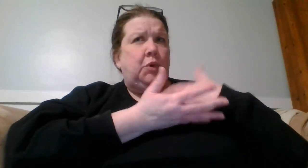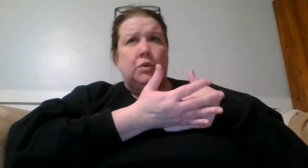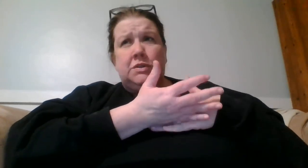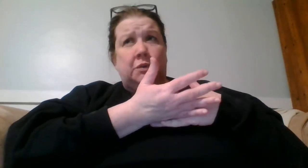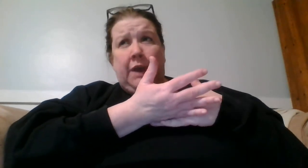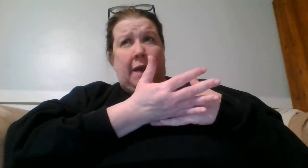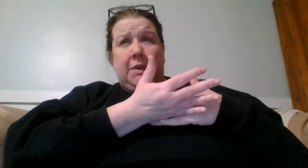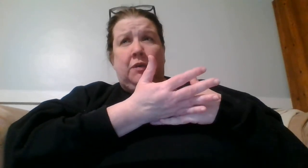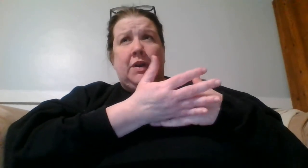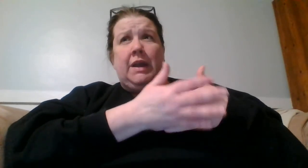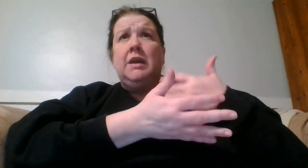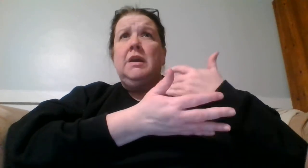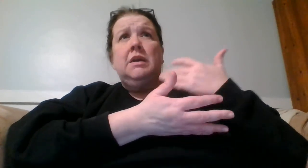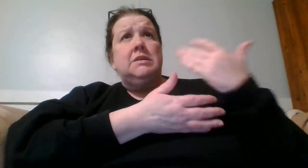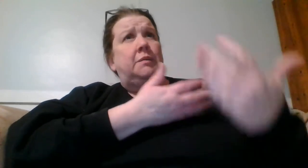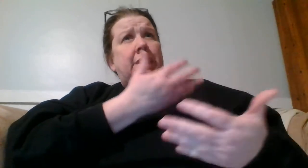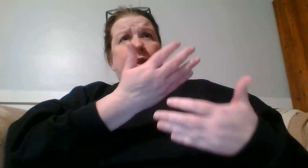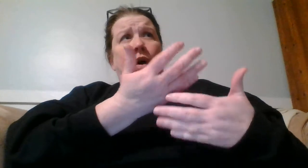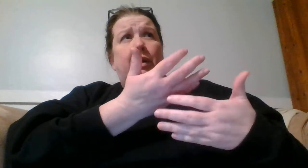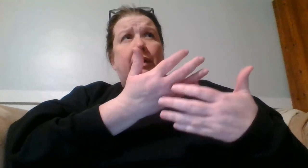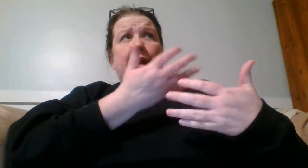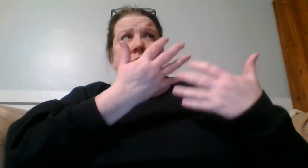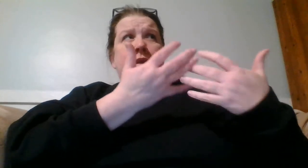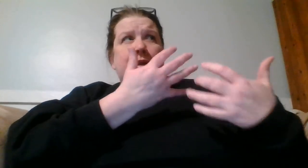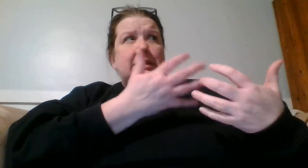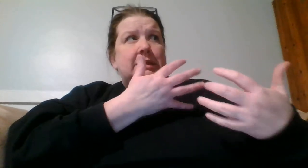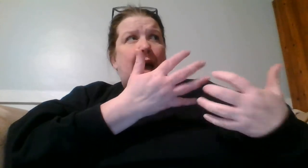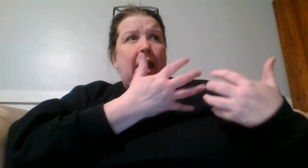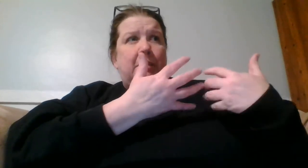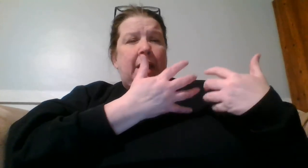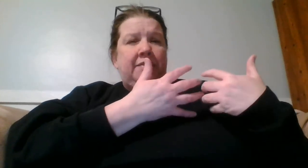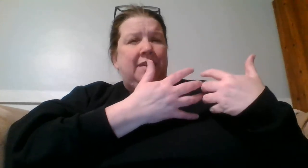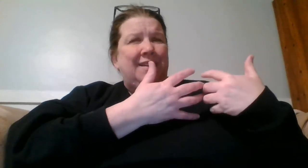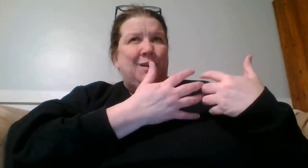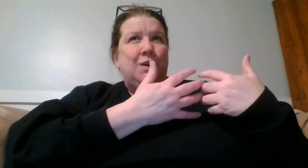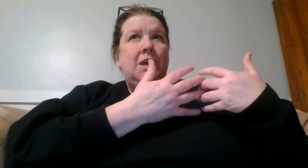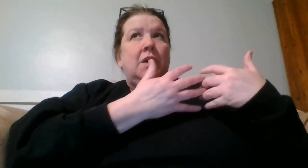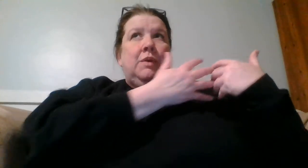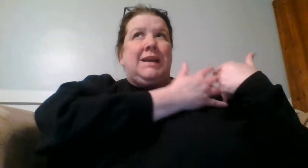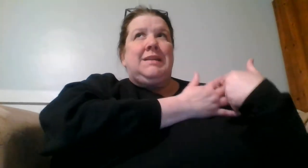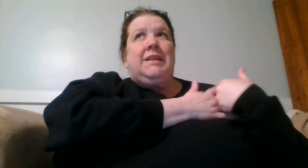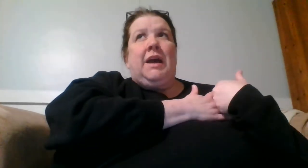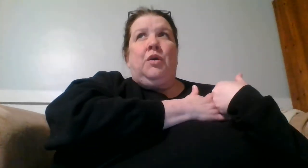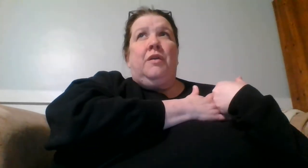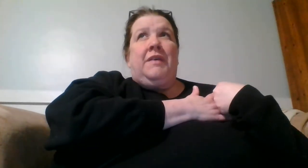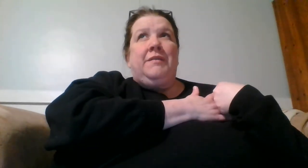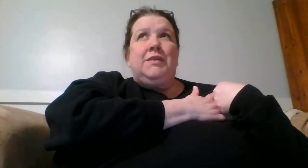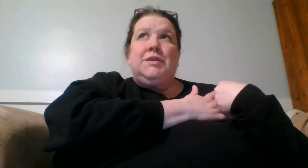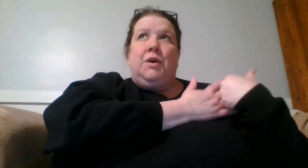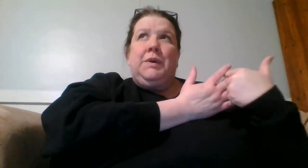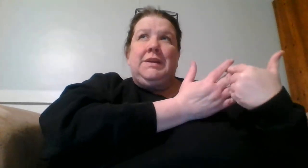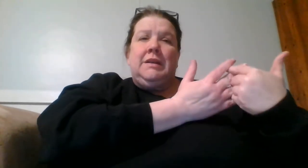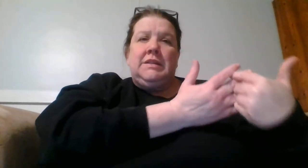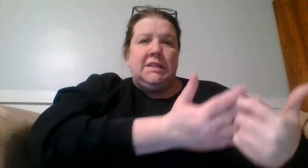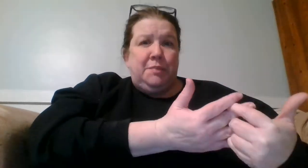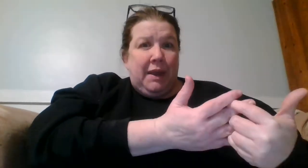Some goals don't happen overnight. Some take longer and that's not a bad thing. know, when I set that goal five years ago, we didn't anticipate